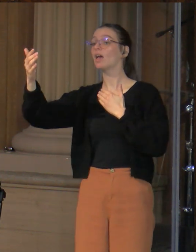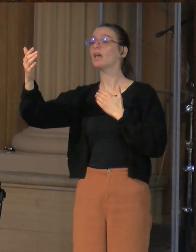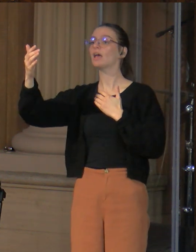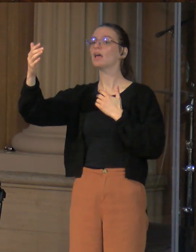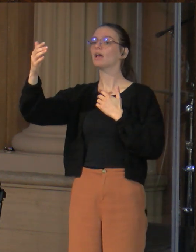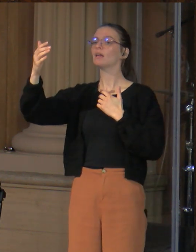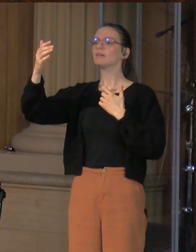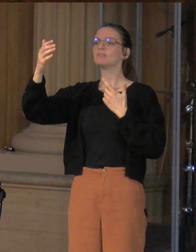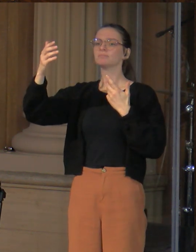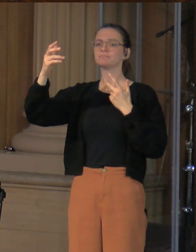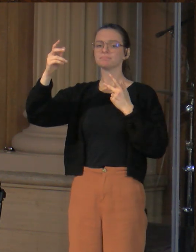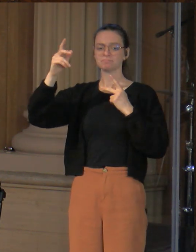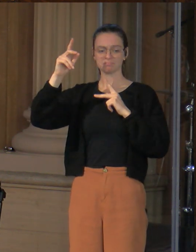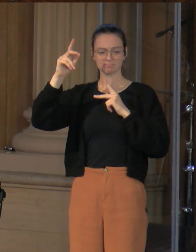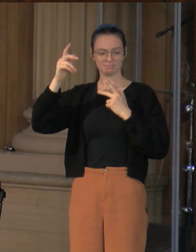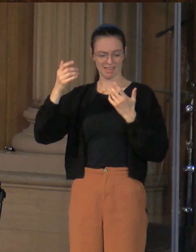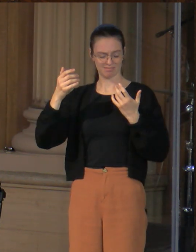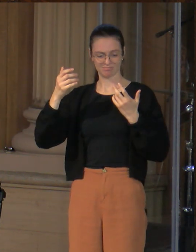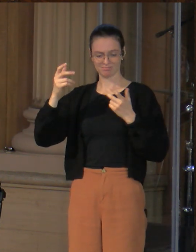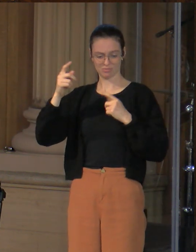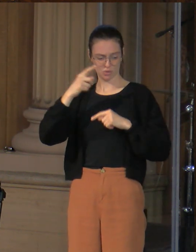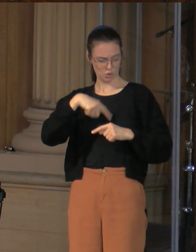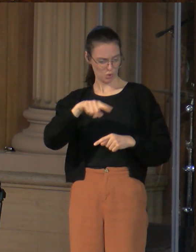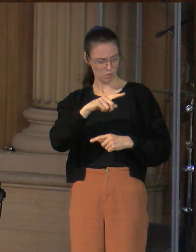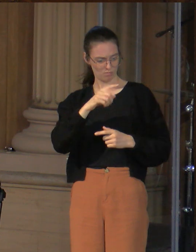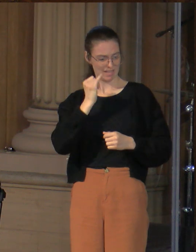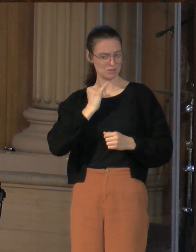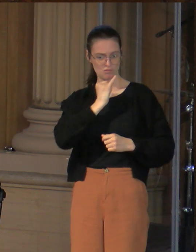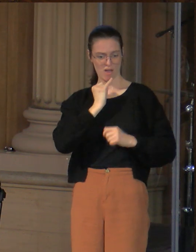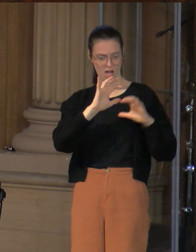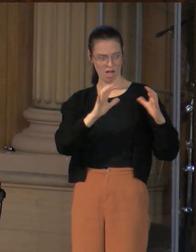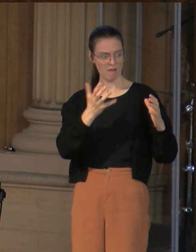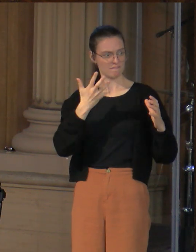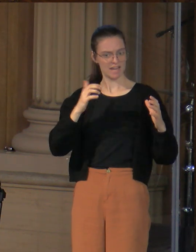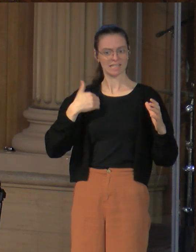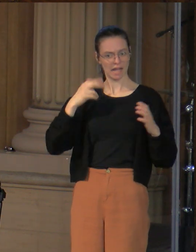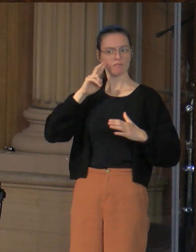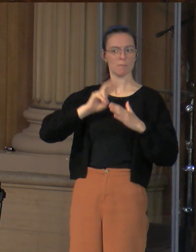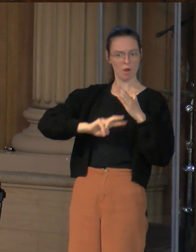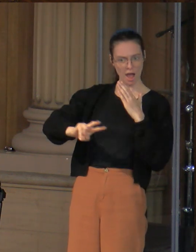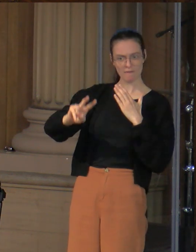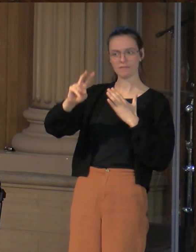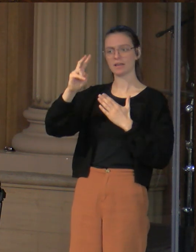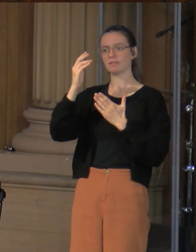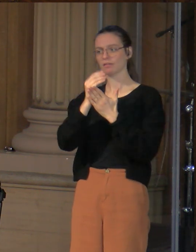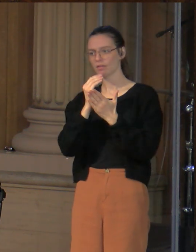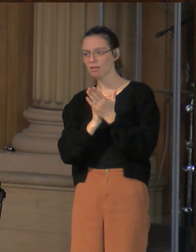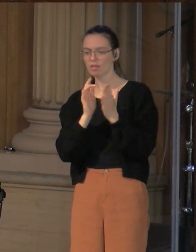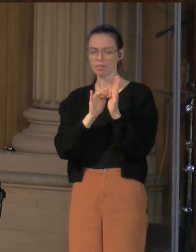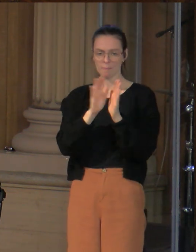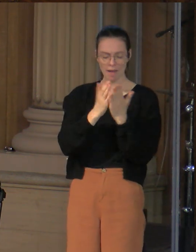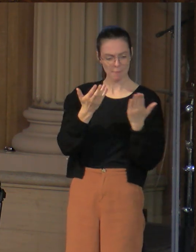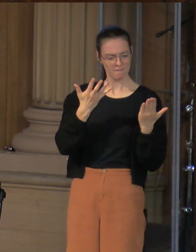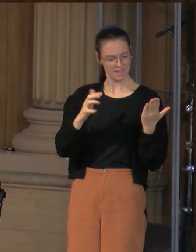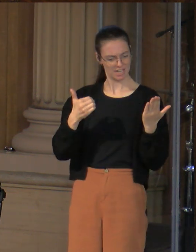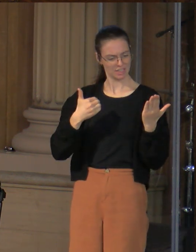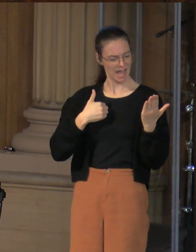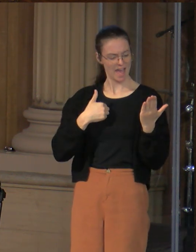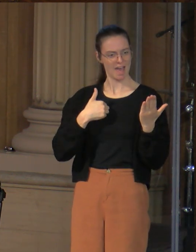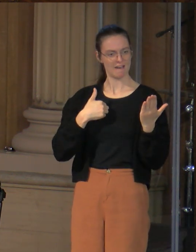have the prophets, who have every reason to believe, and the Ninevites will judge this generation because with far fewer signs, far